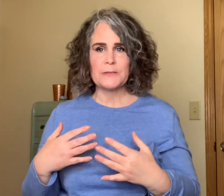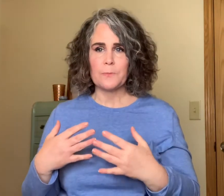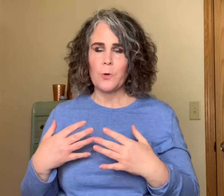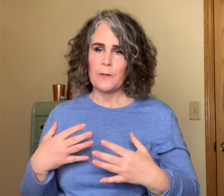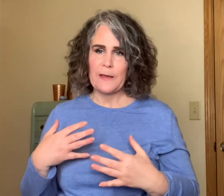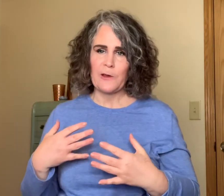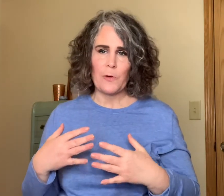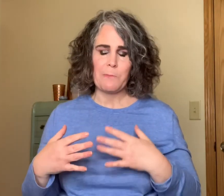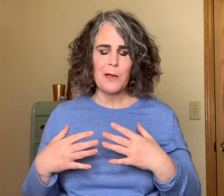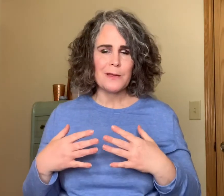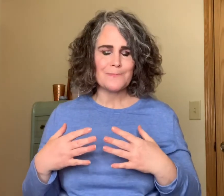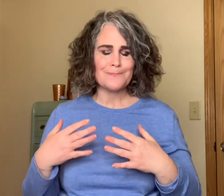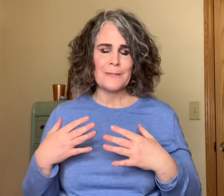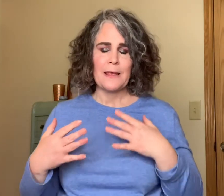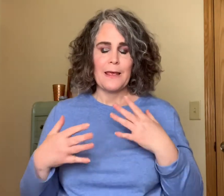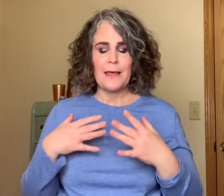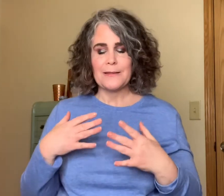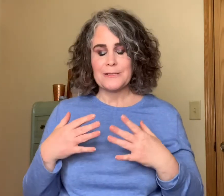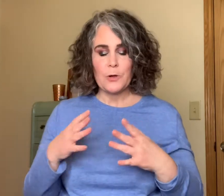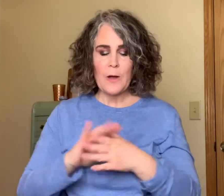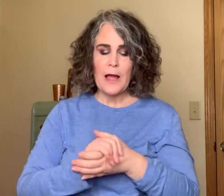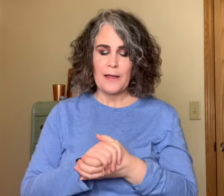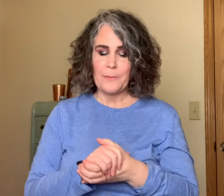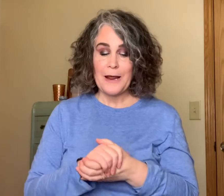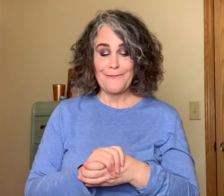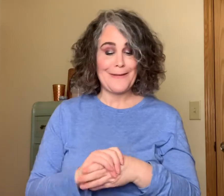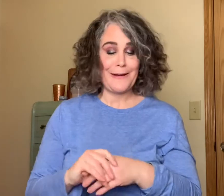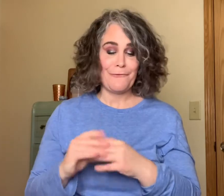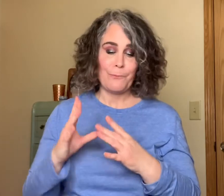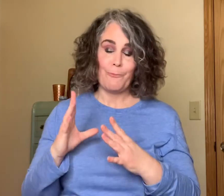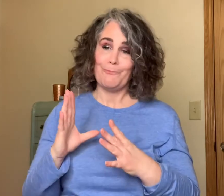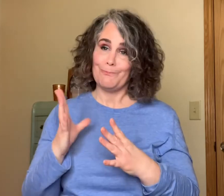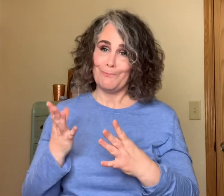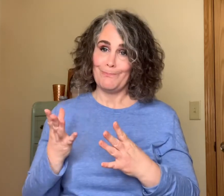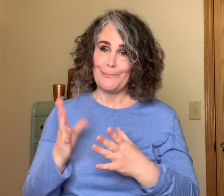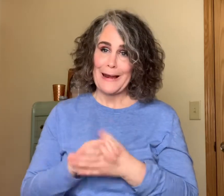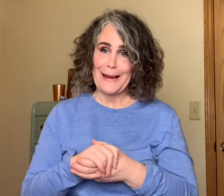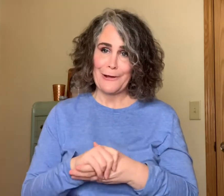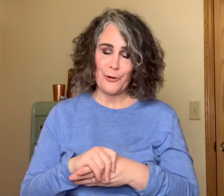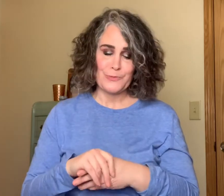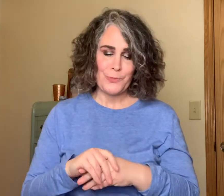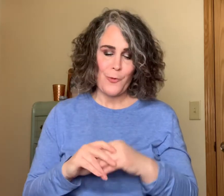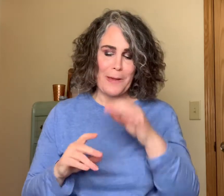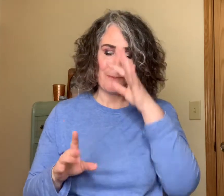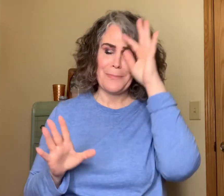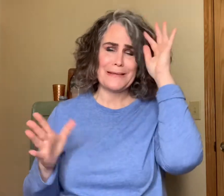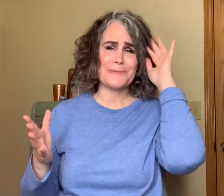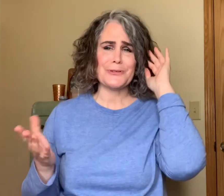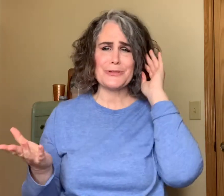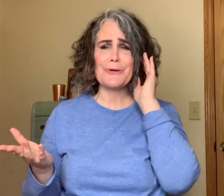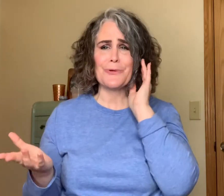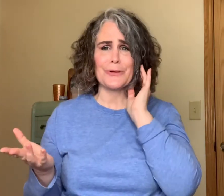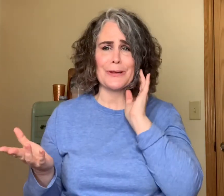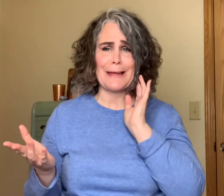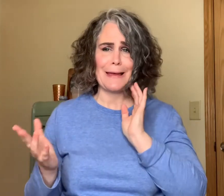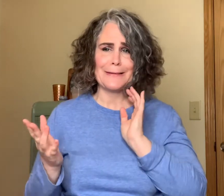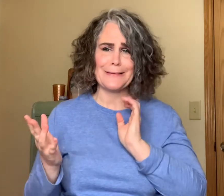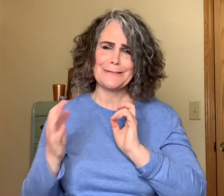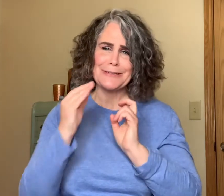more like a grandma and so I am not a fan of Lancome's Poem but it smells so good just